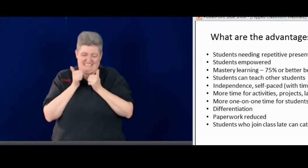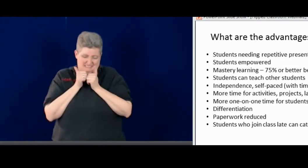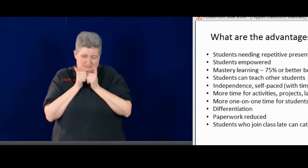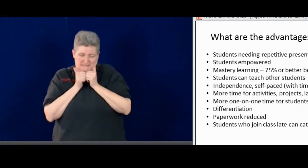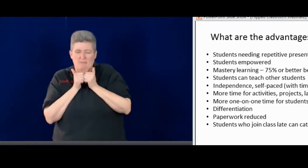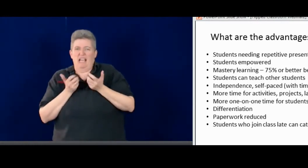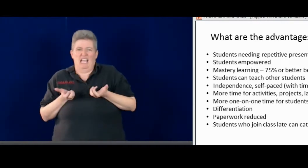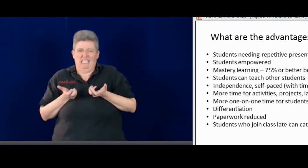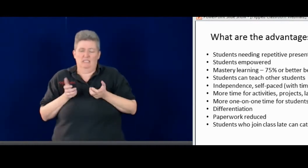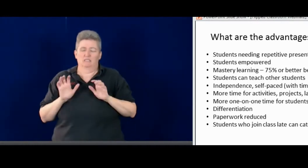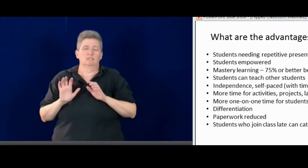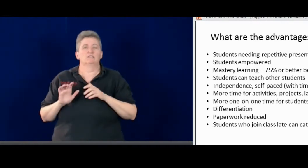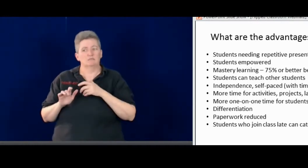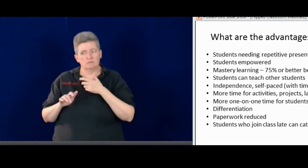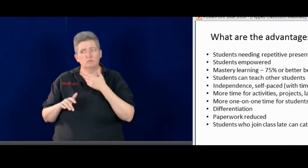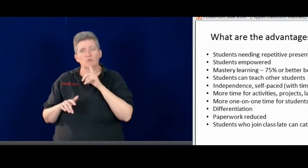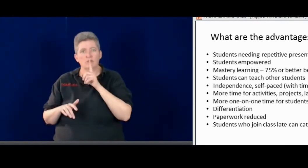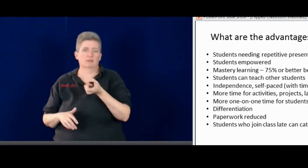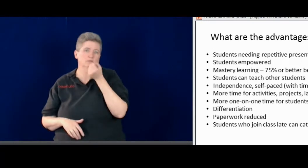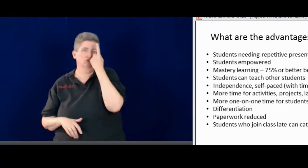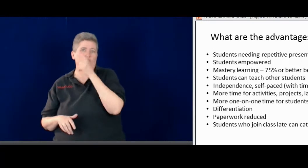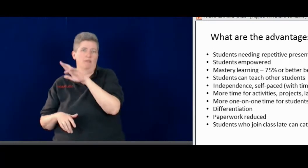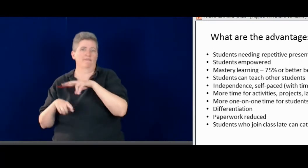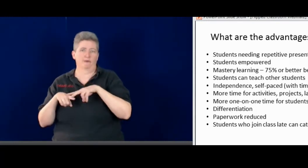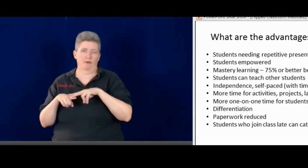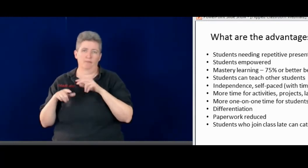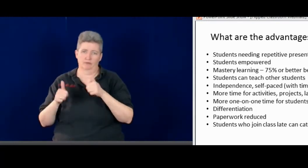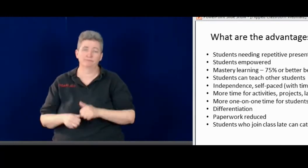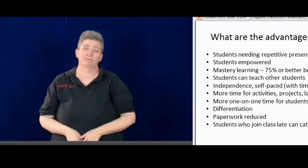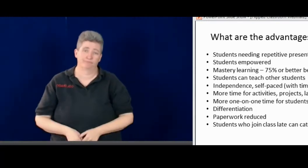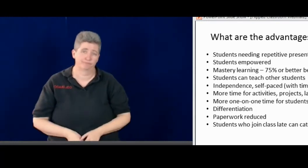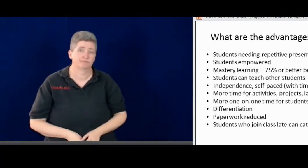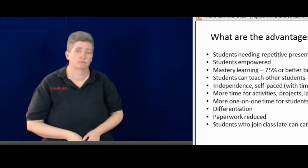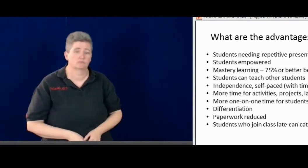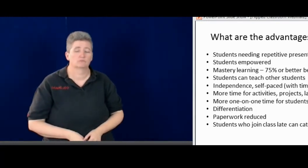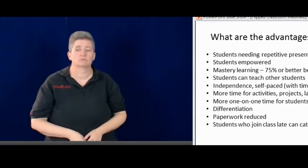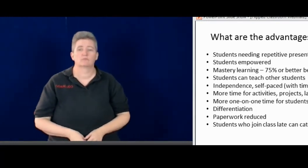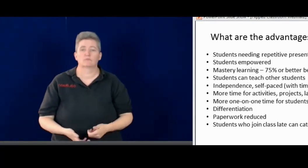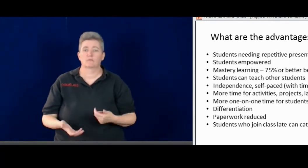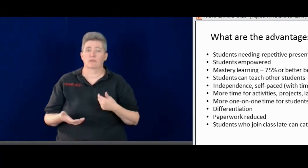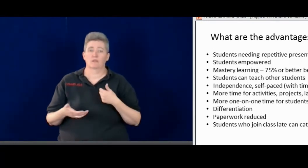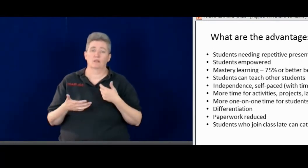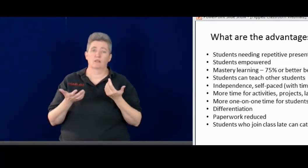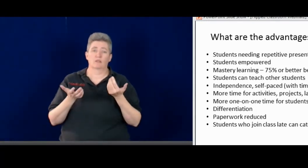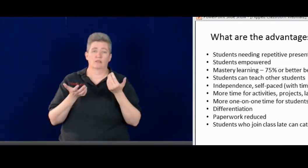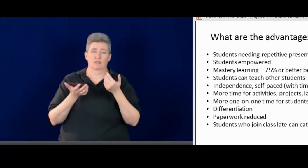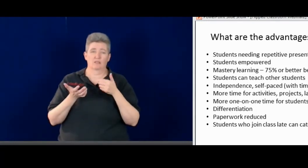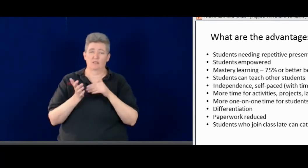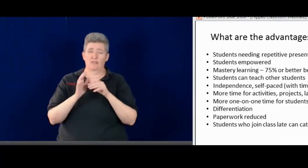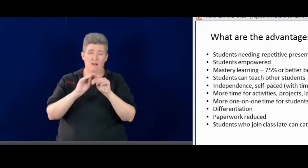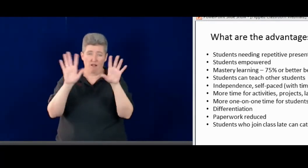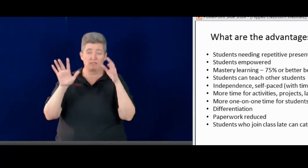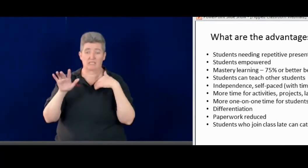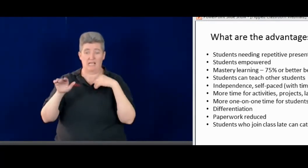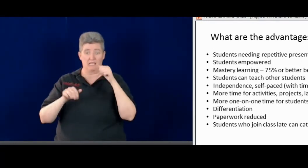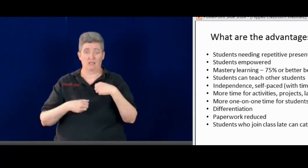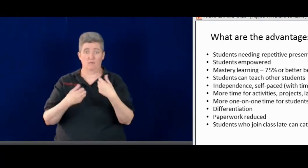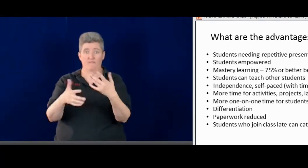having that time in class. And they didn't just pass barely, because we actually sat down and the other student passed it with 100%.